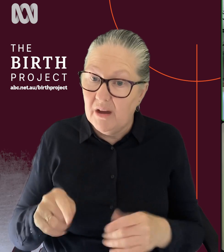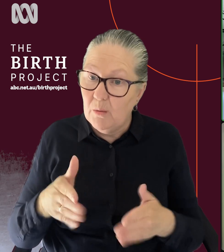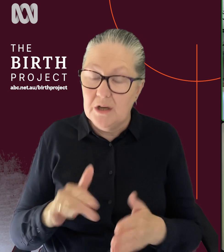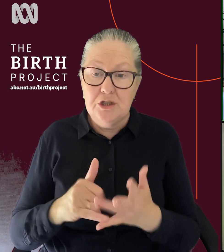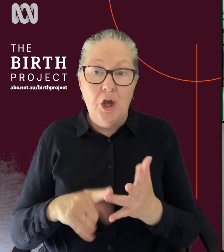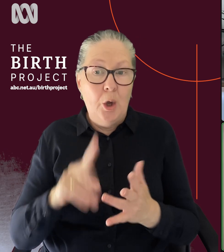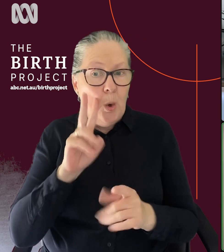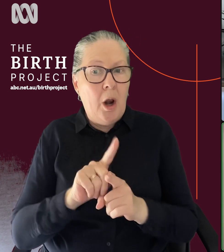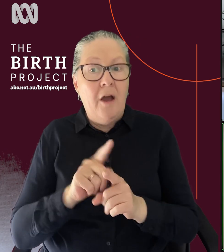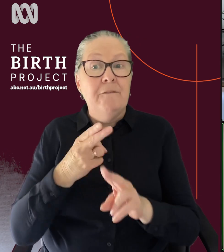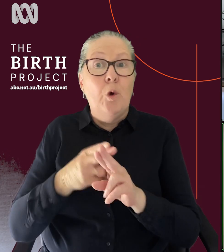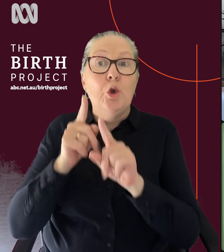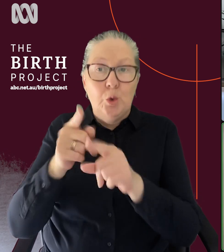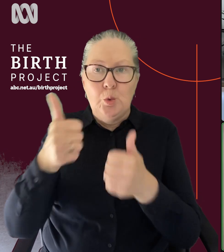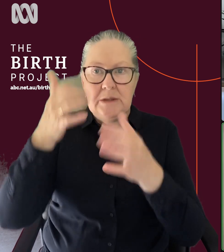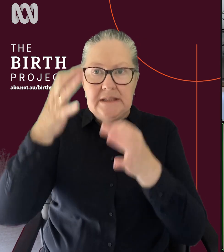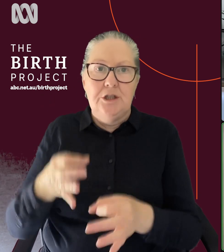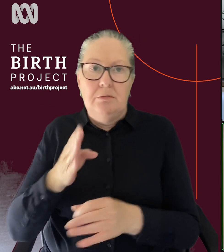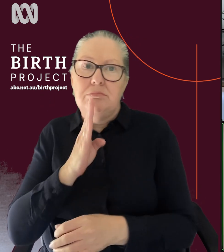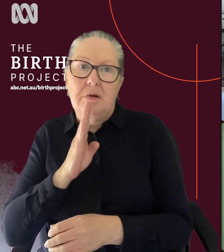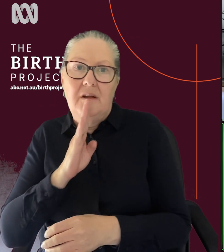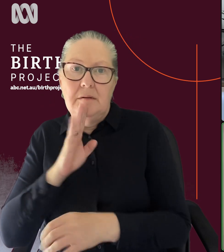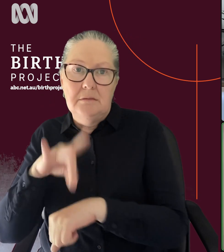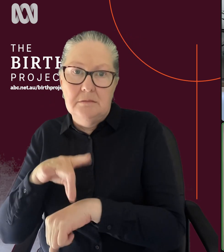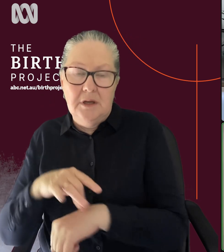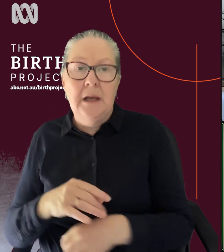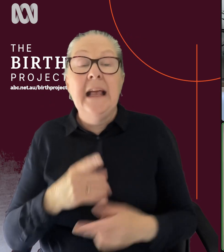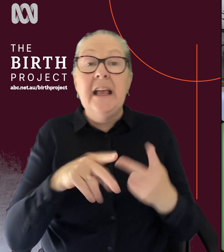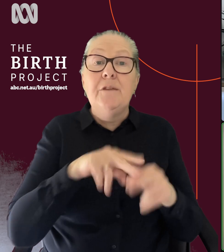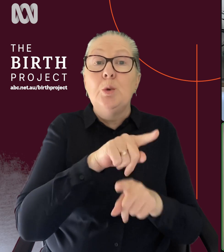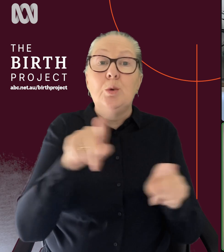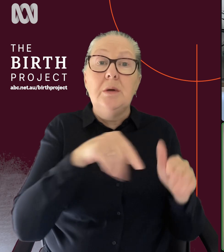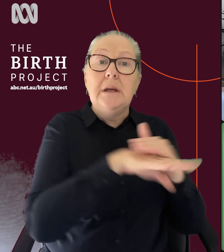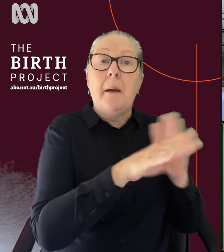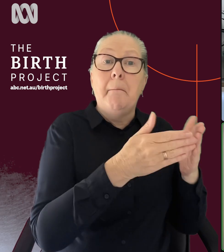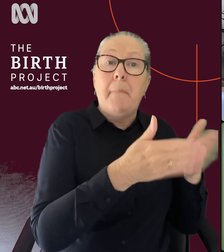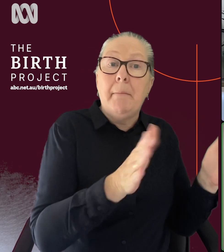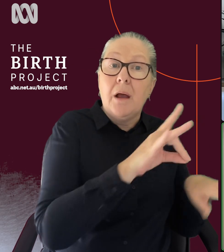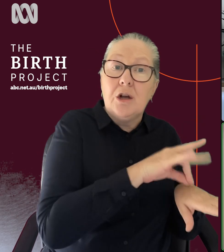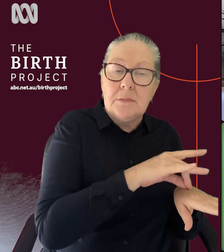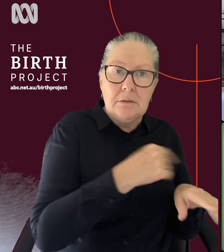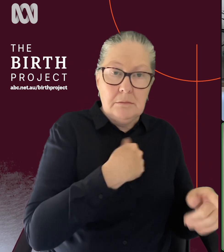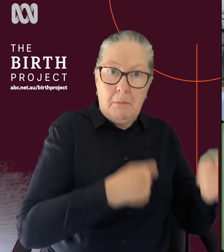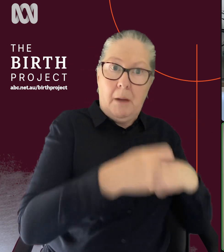it sounds like a great decision for you. Also, if you're in the public system and you become a high risk patient,